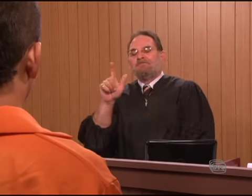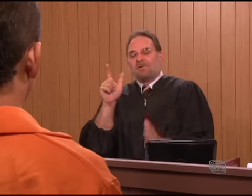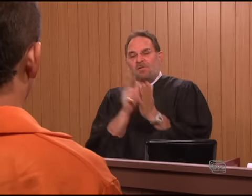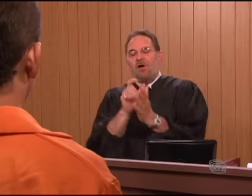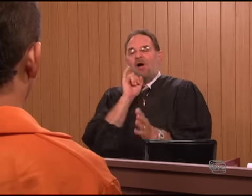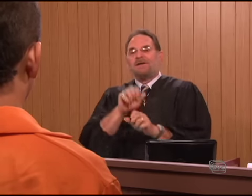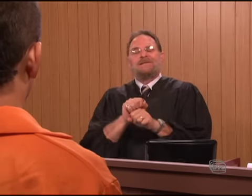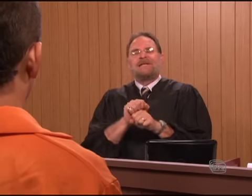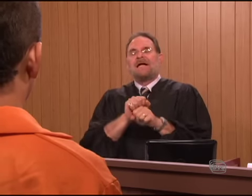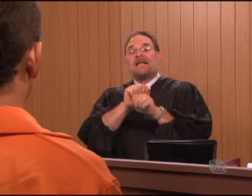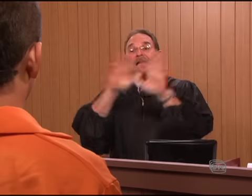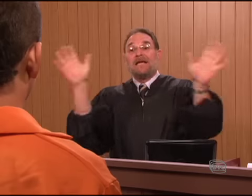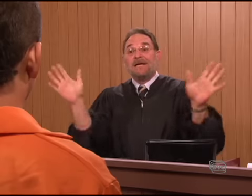But law is clear.